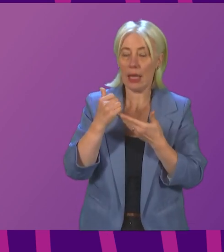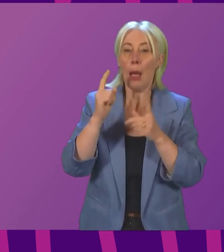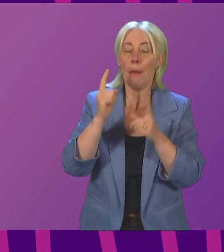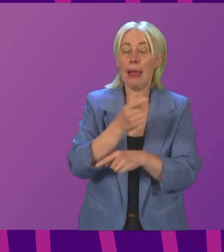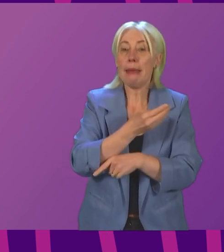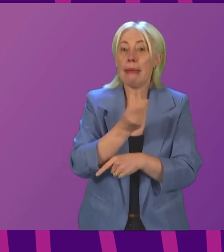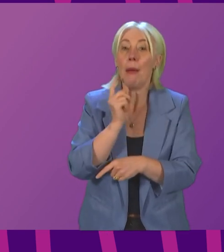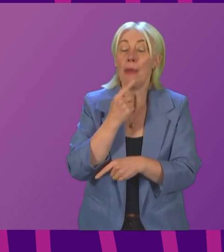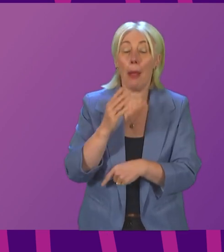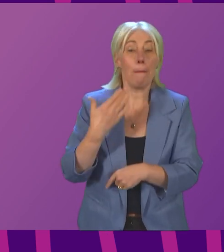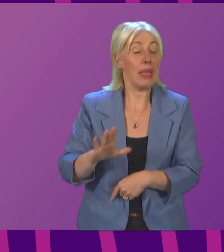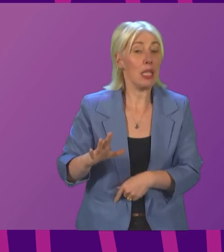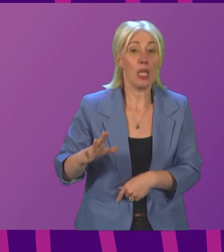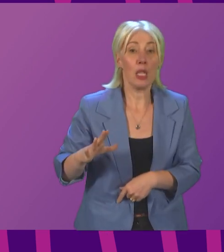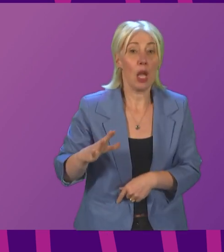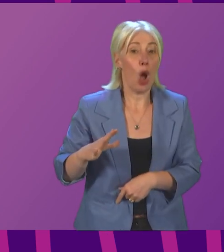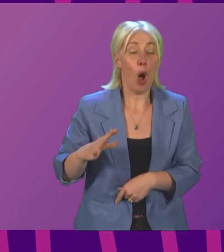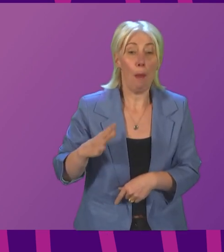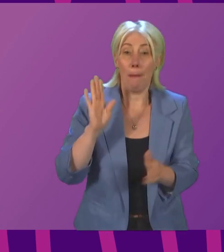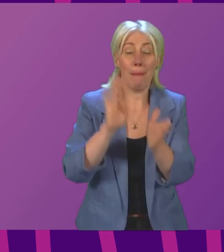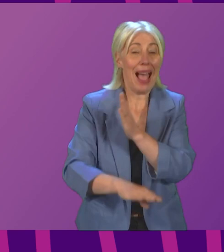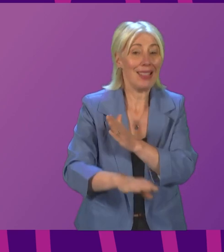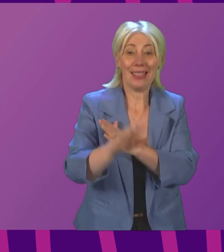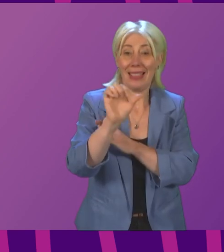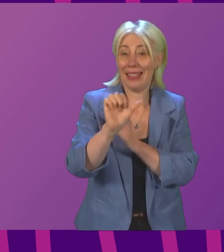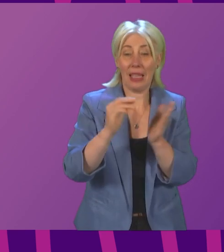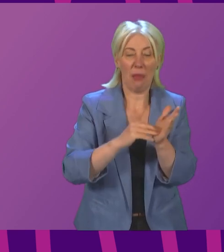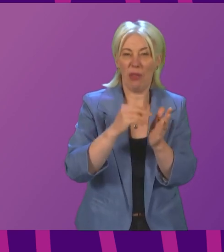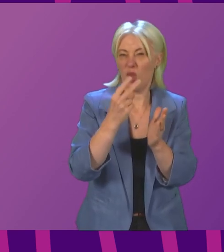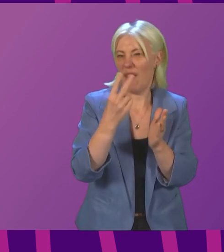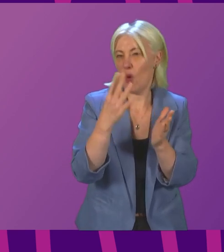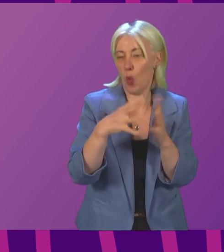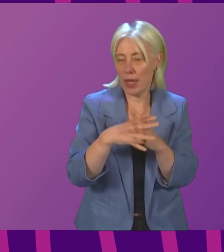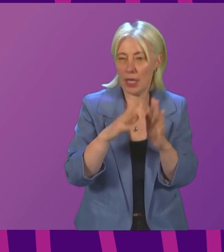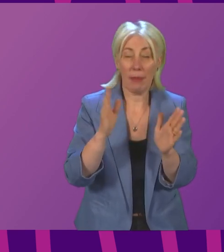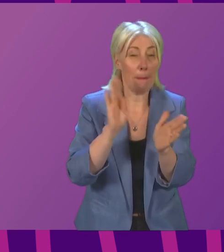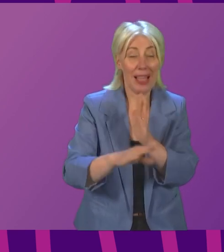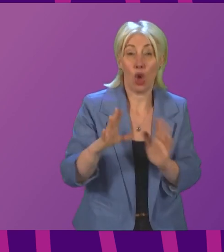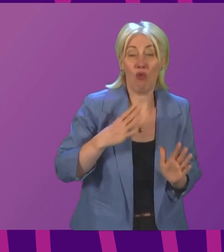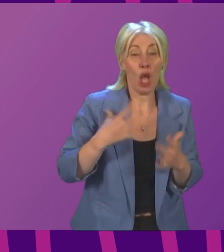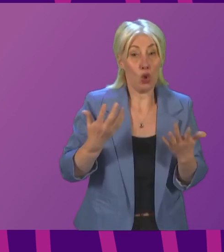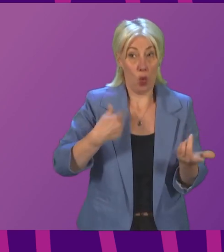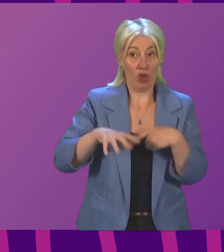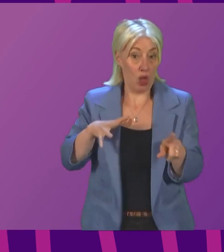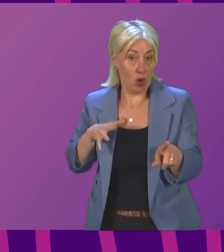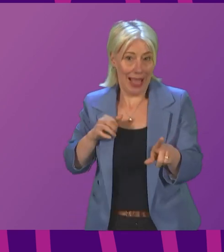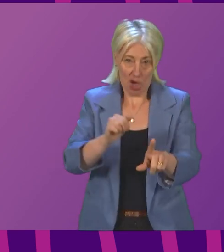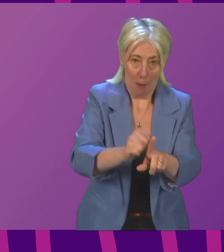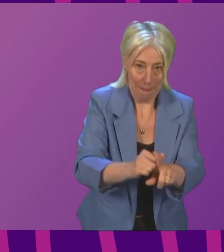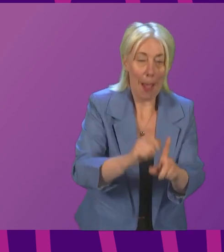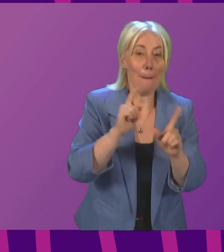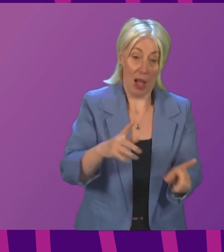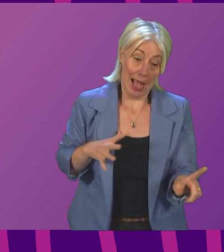people had already passed that six-month, 24-week period. So we are in a catch-up situation, but that catch-up